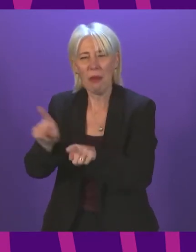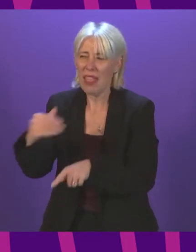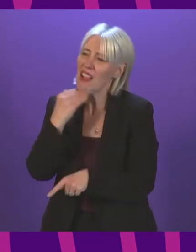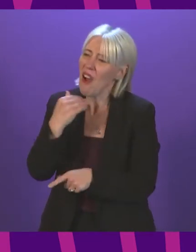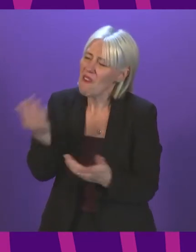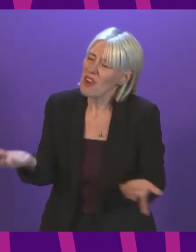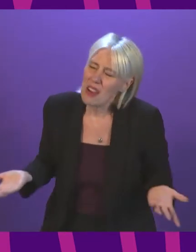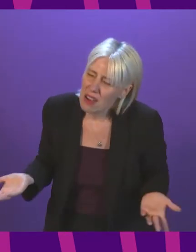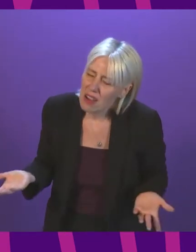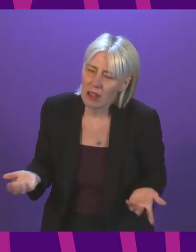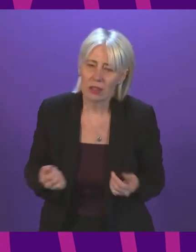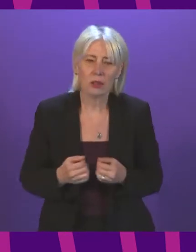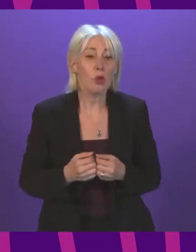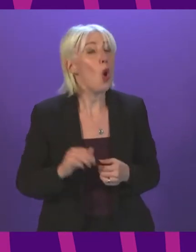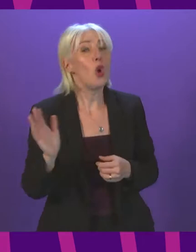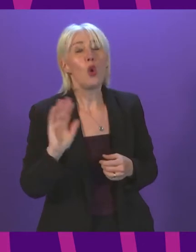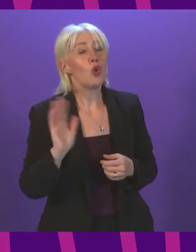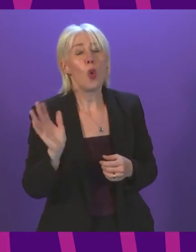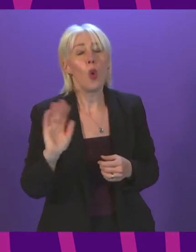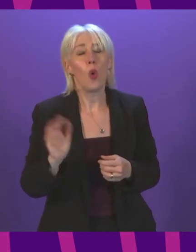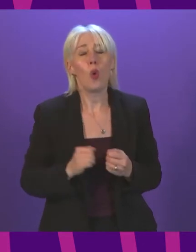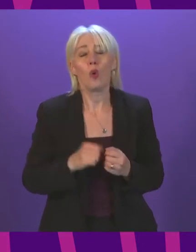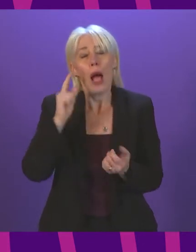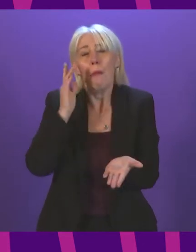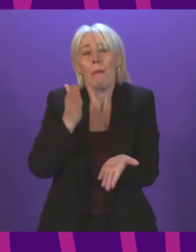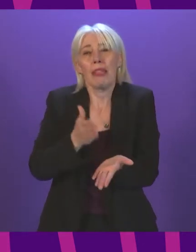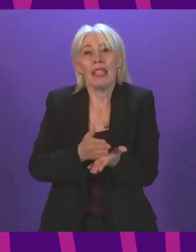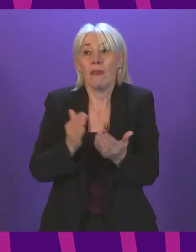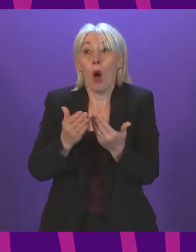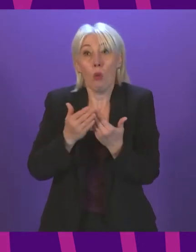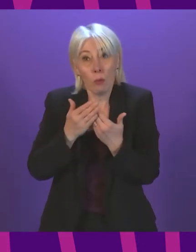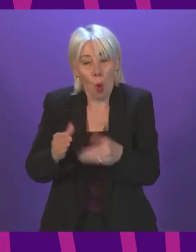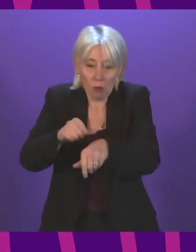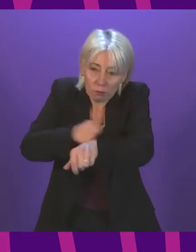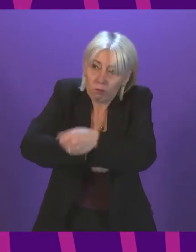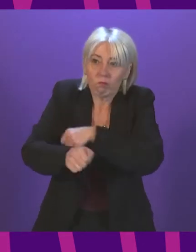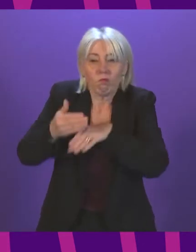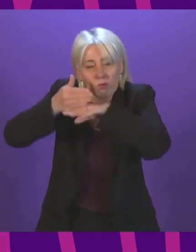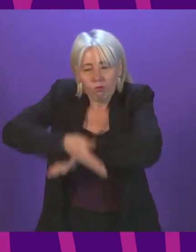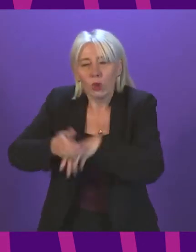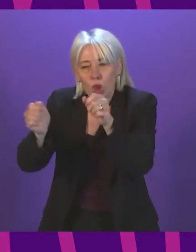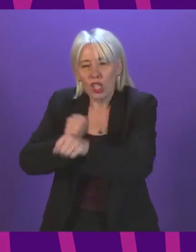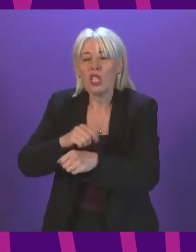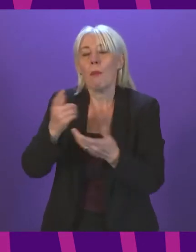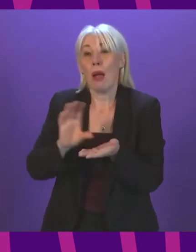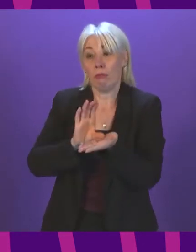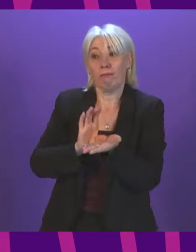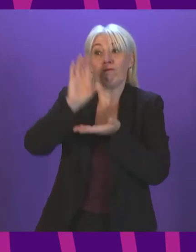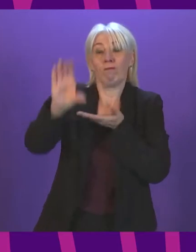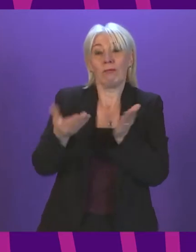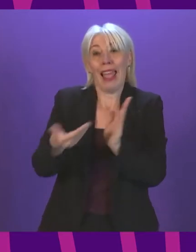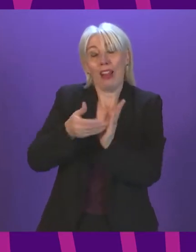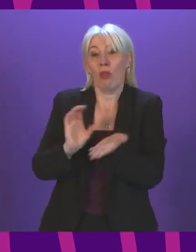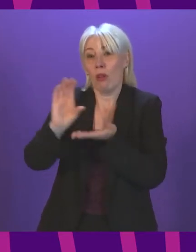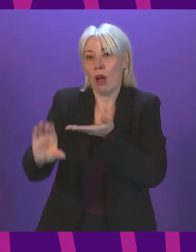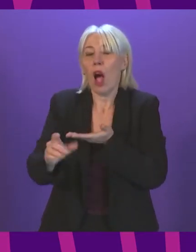Cabinet Secretary. No, I have just said to the member that I believe that more has to be done. I have also mentioned the fact that there are no resources that were made available.